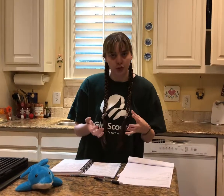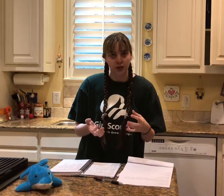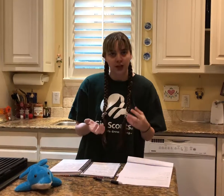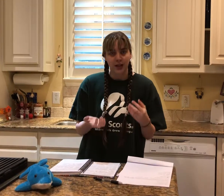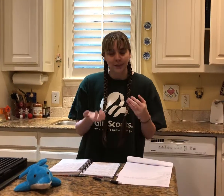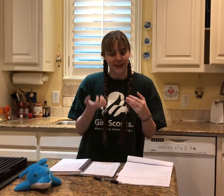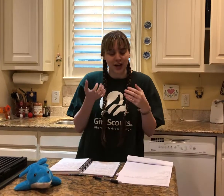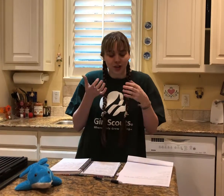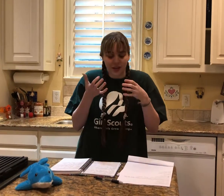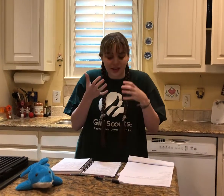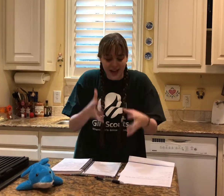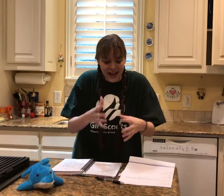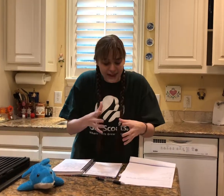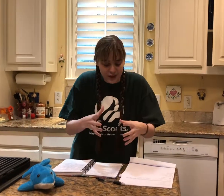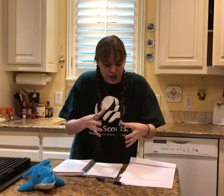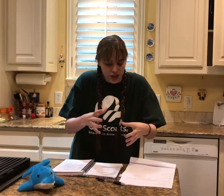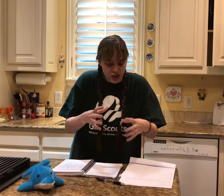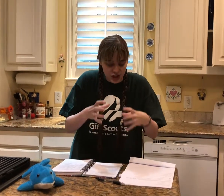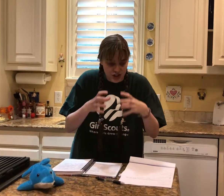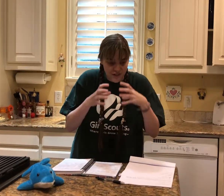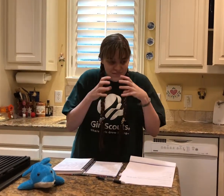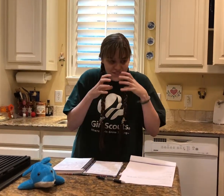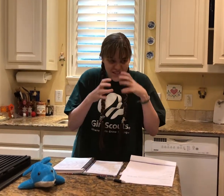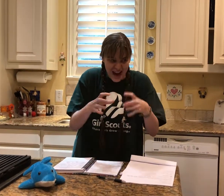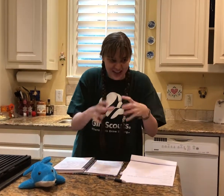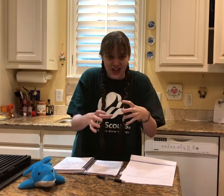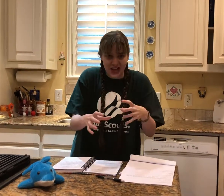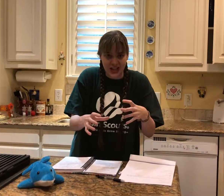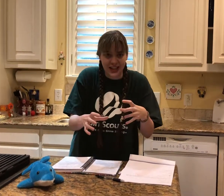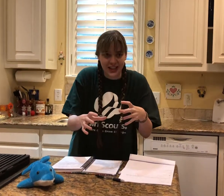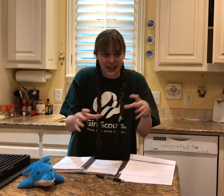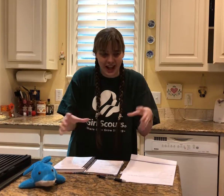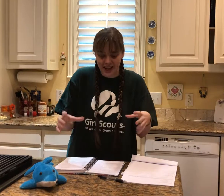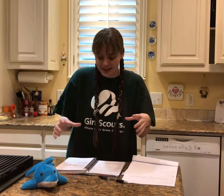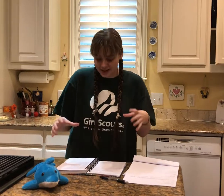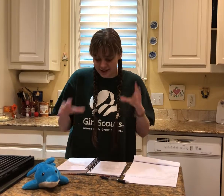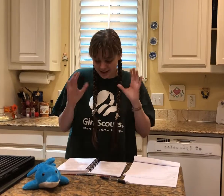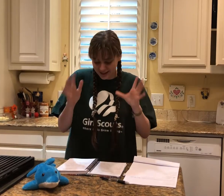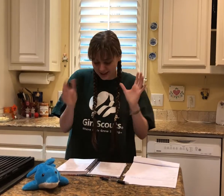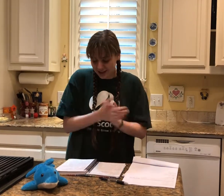but they are alive and it's just fascinating and that's it